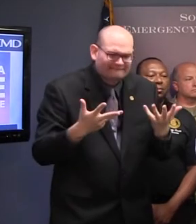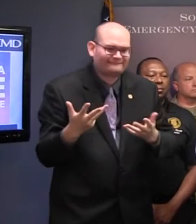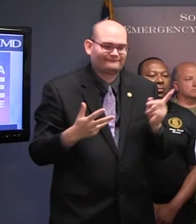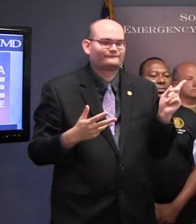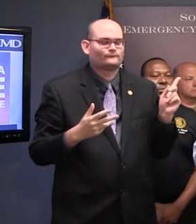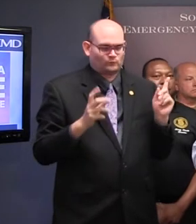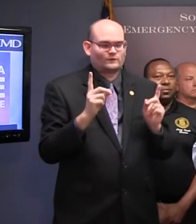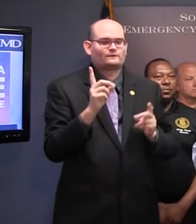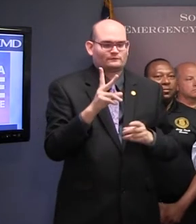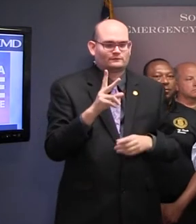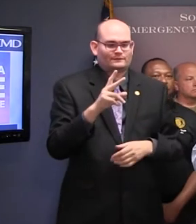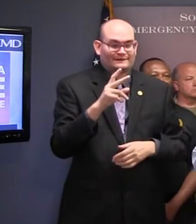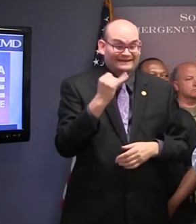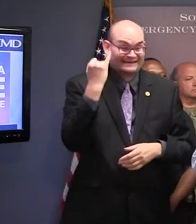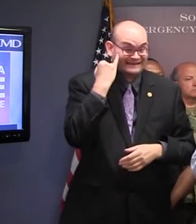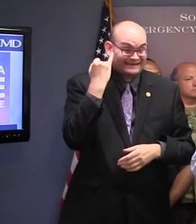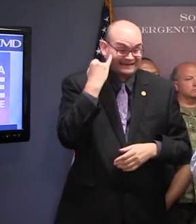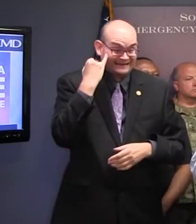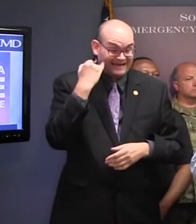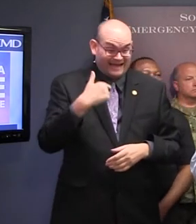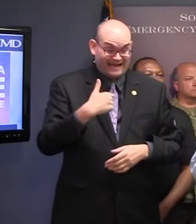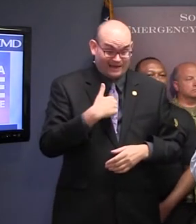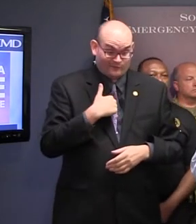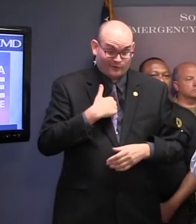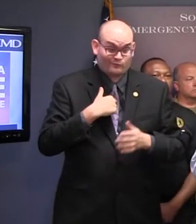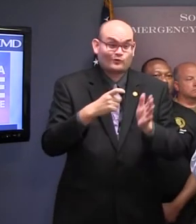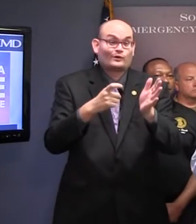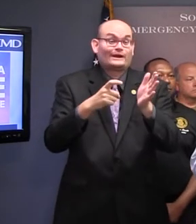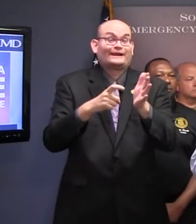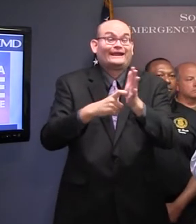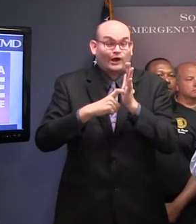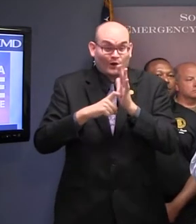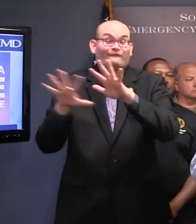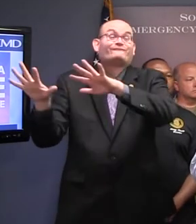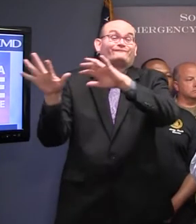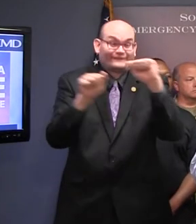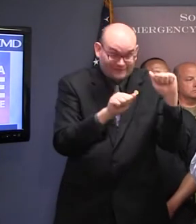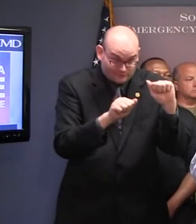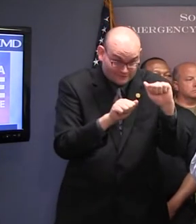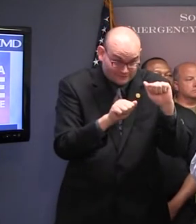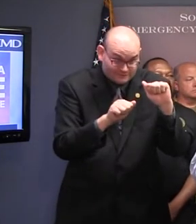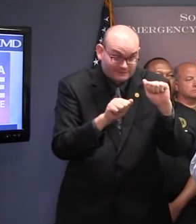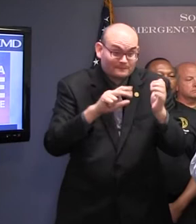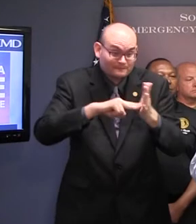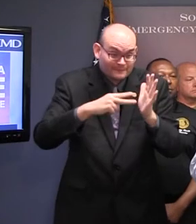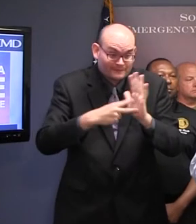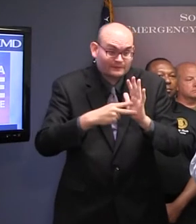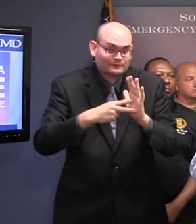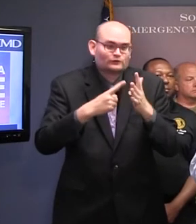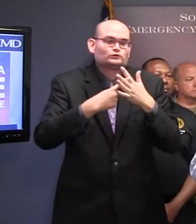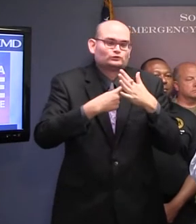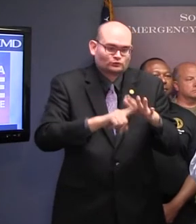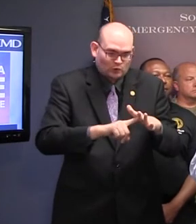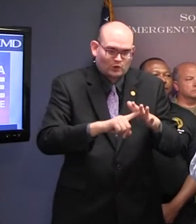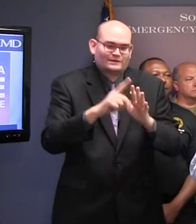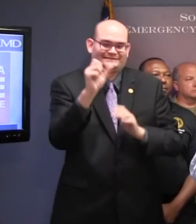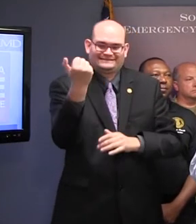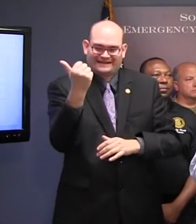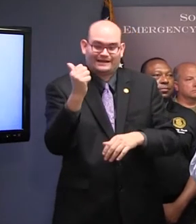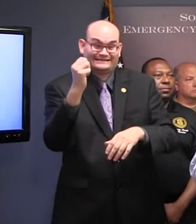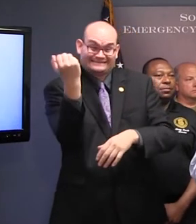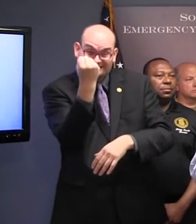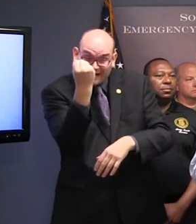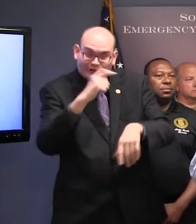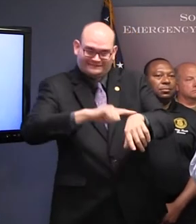order an evacuation, that is the time at which it will go into effect at 10 o'clock Saturday morning. Saturday